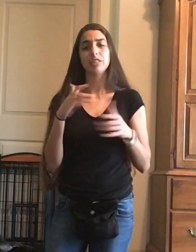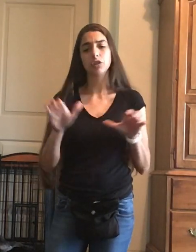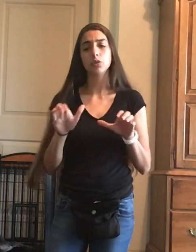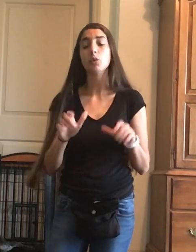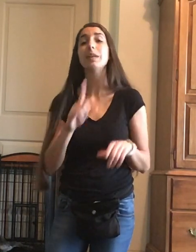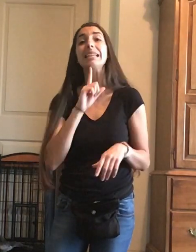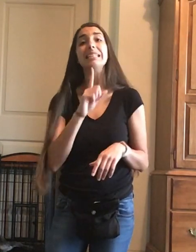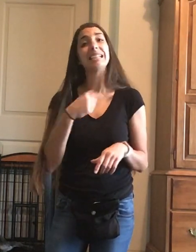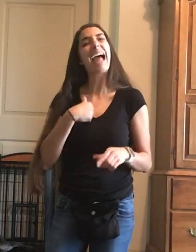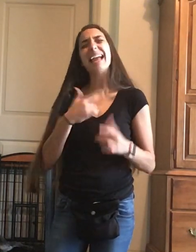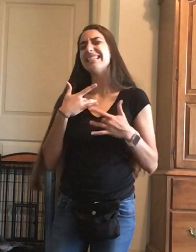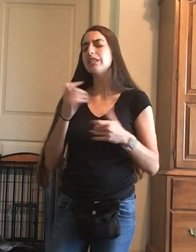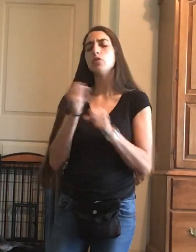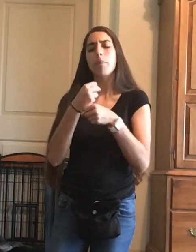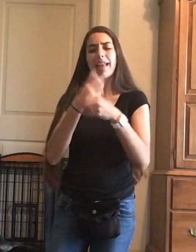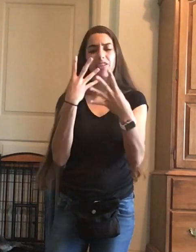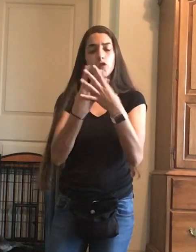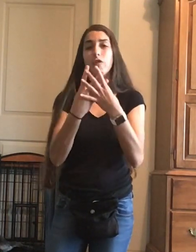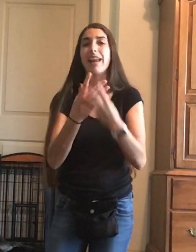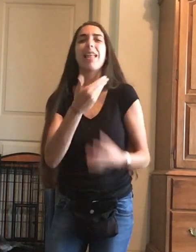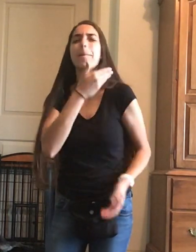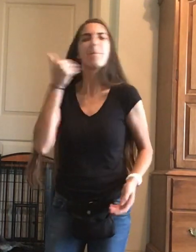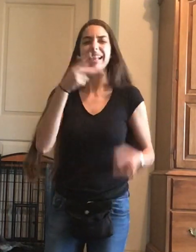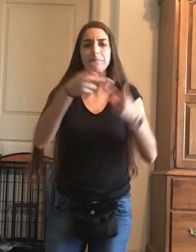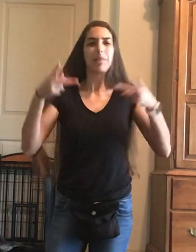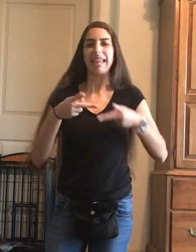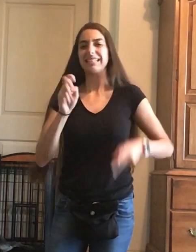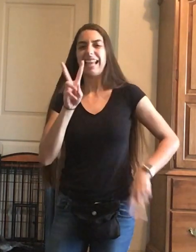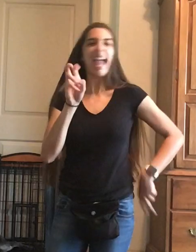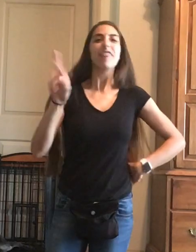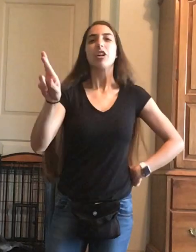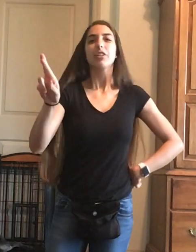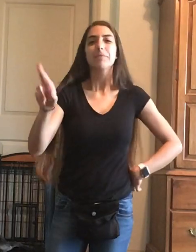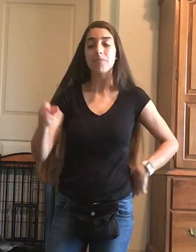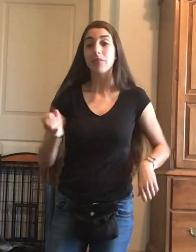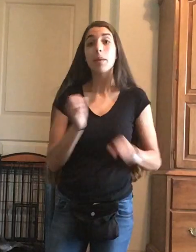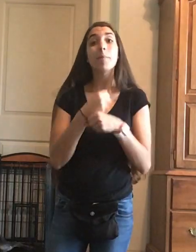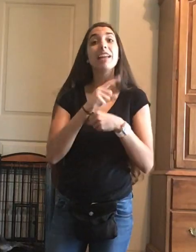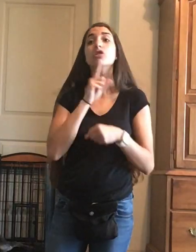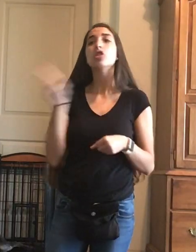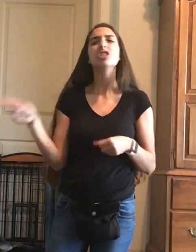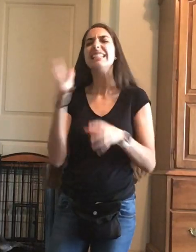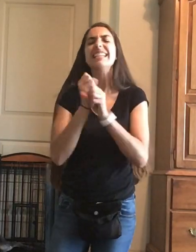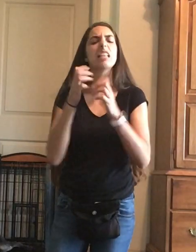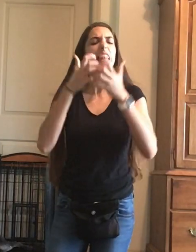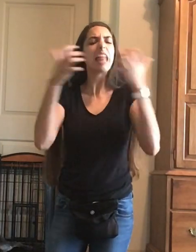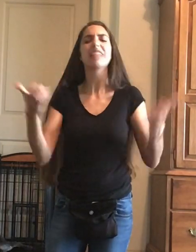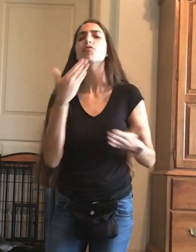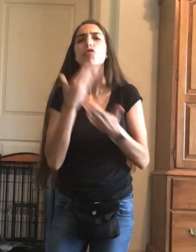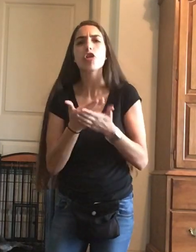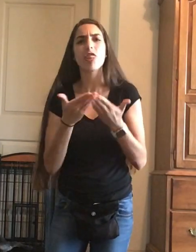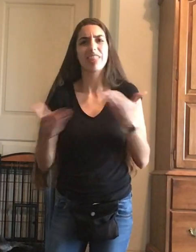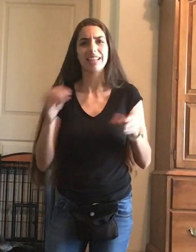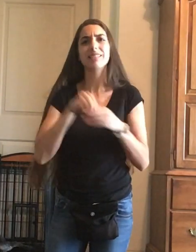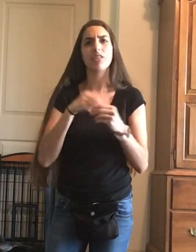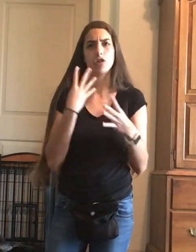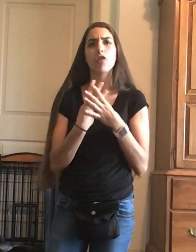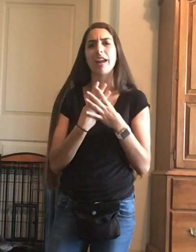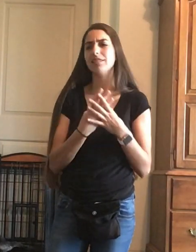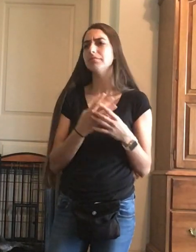Next, what I usually do is I usually make the crate the best place ever. I make sure that she gets lost of good things in the